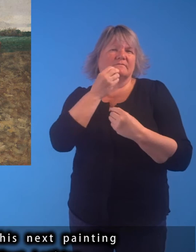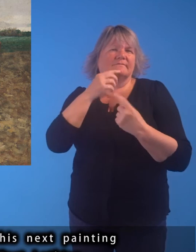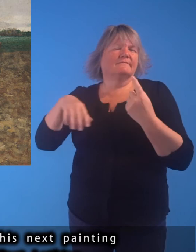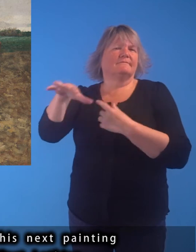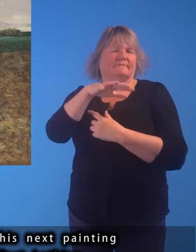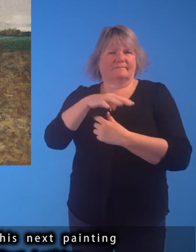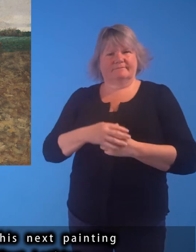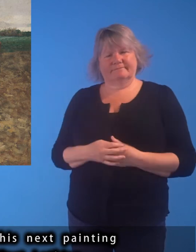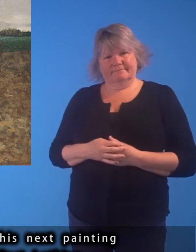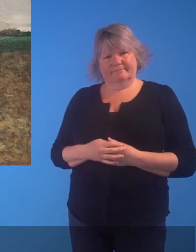Lothian.